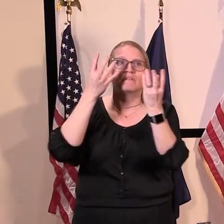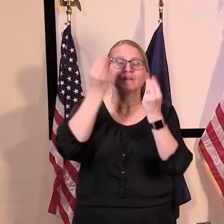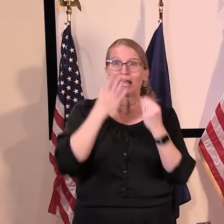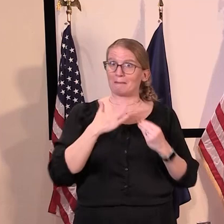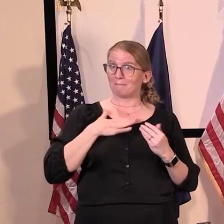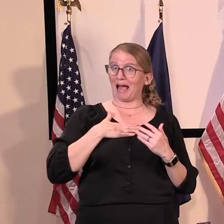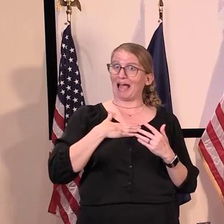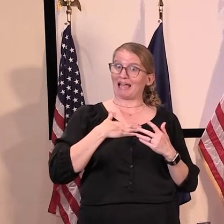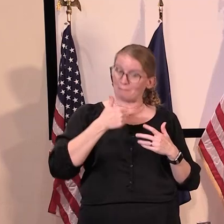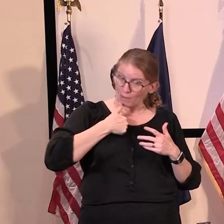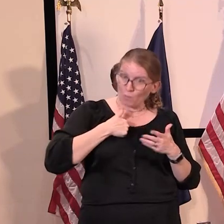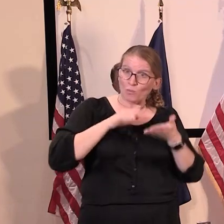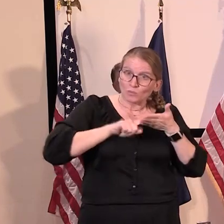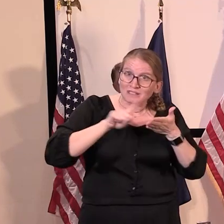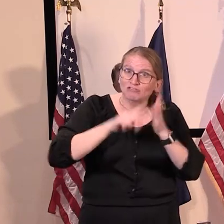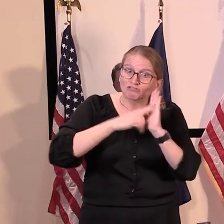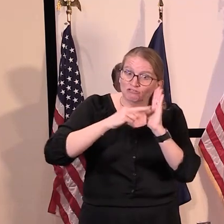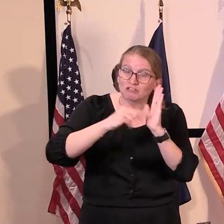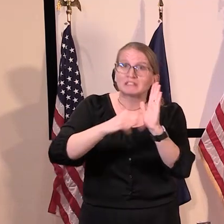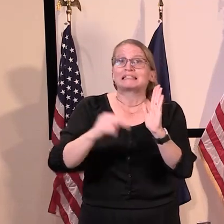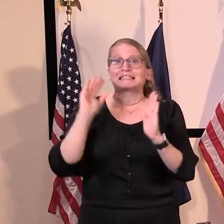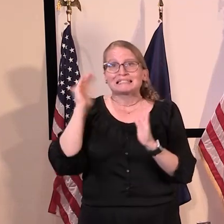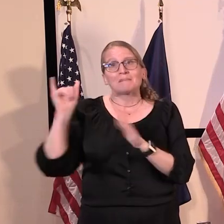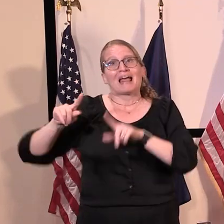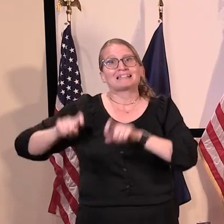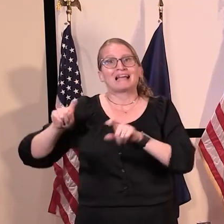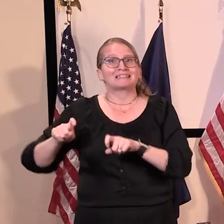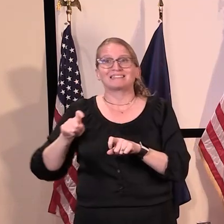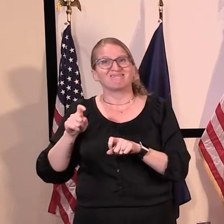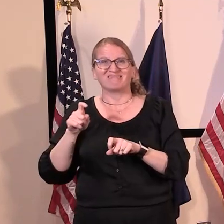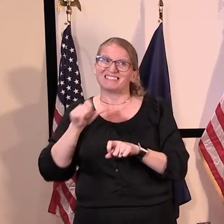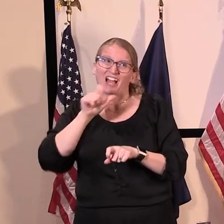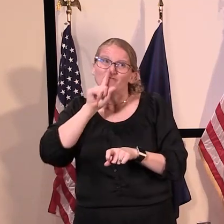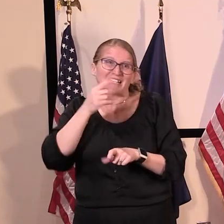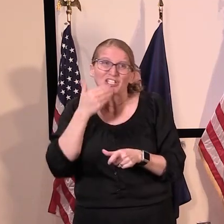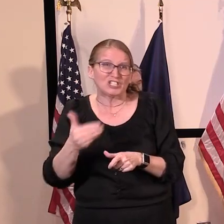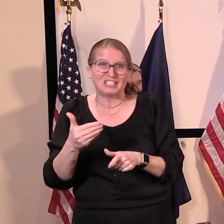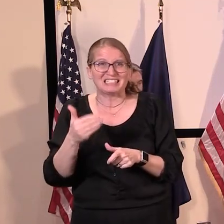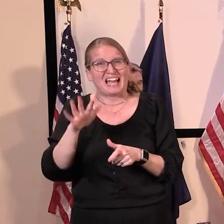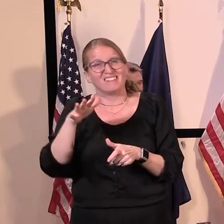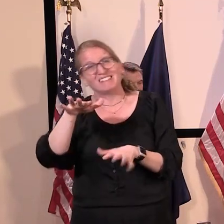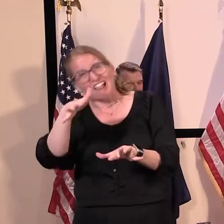Um, but I can't speak for why New York thinks they're good enough at this point in time.